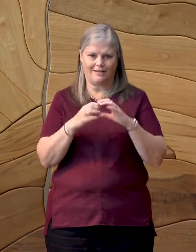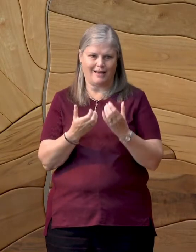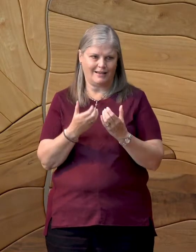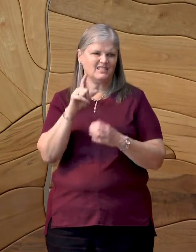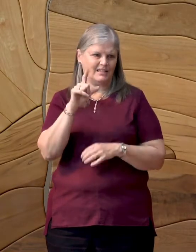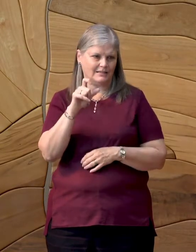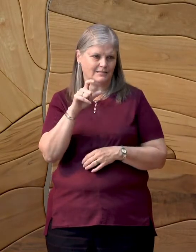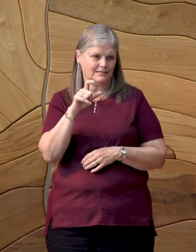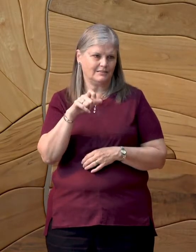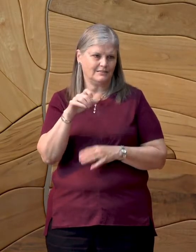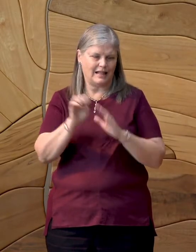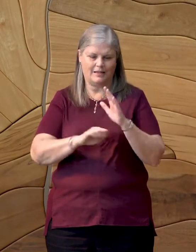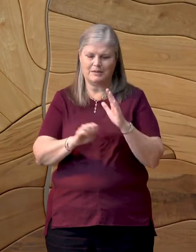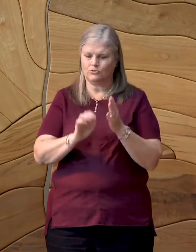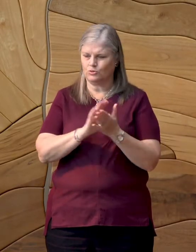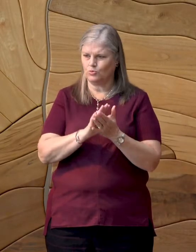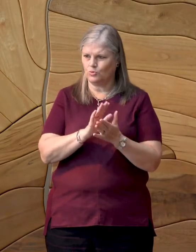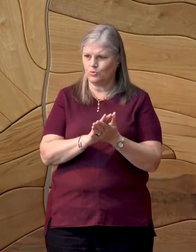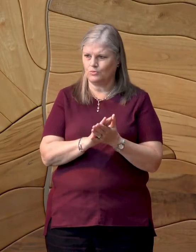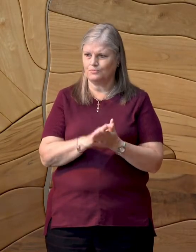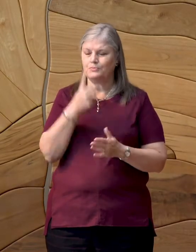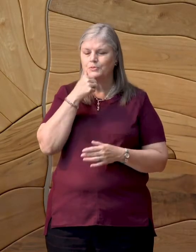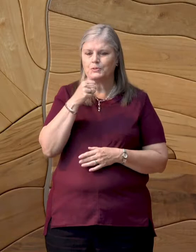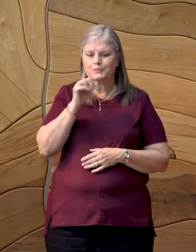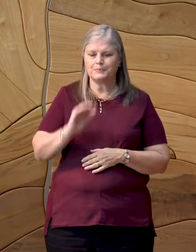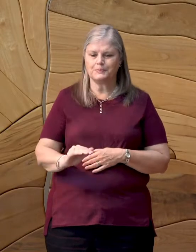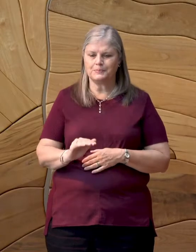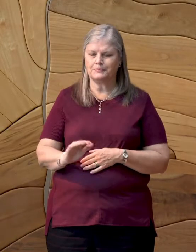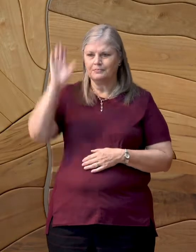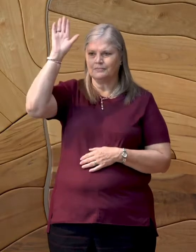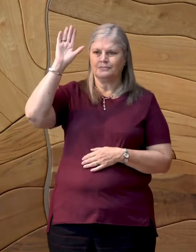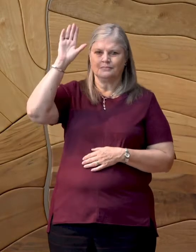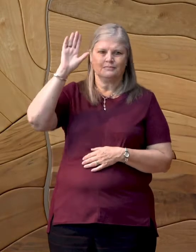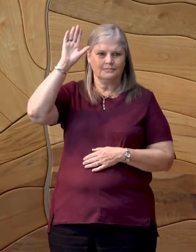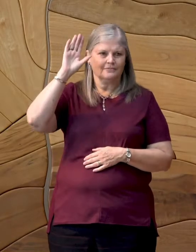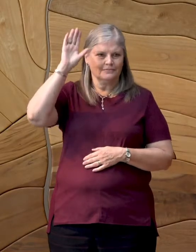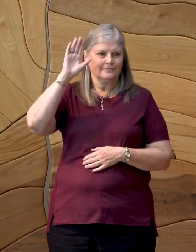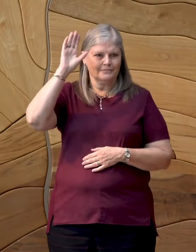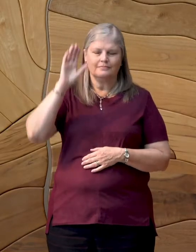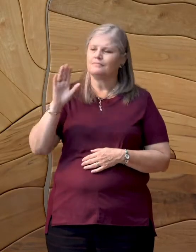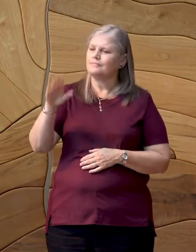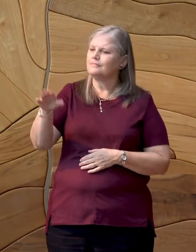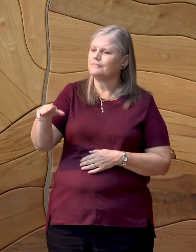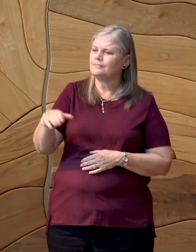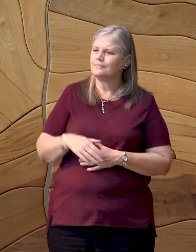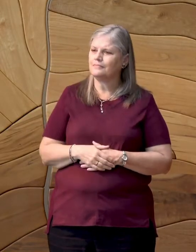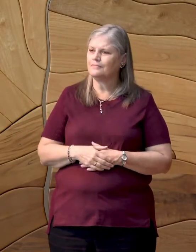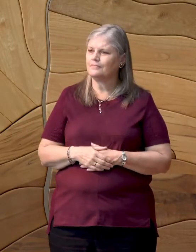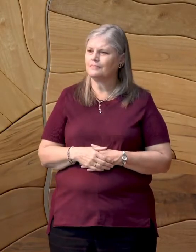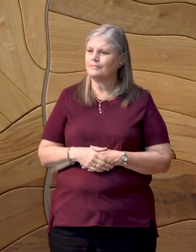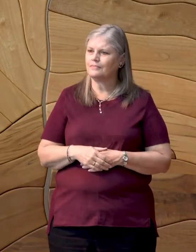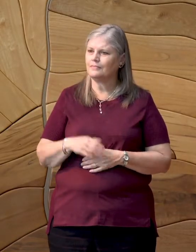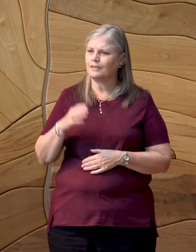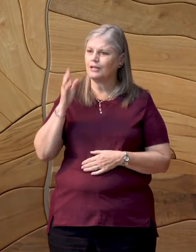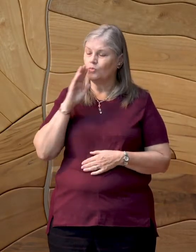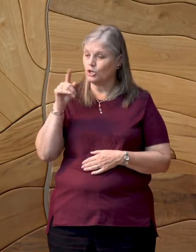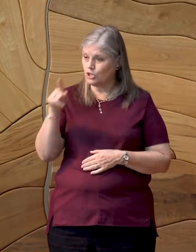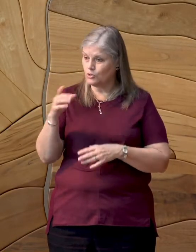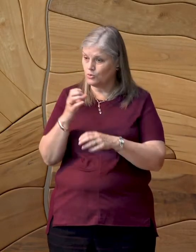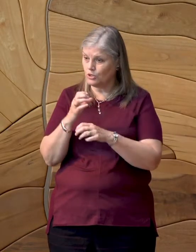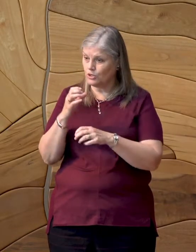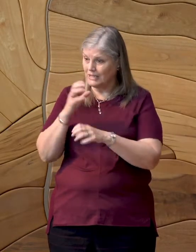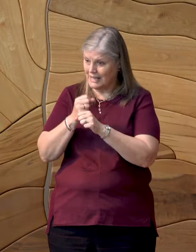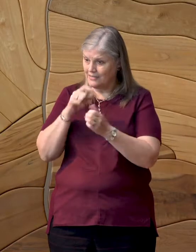Lexington Elementary School, a girl shot her arm up in the air and said, When you get this job,